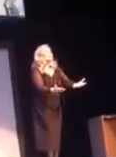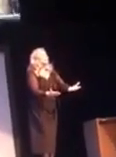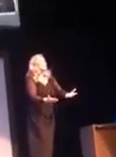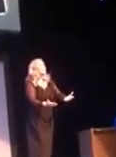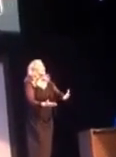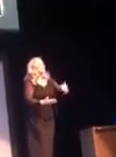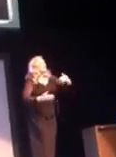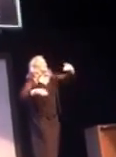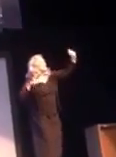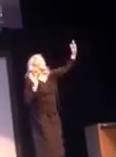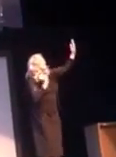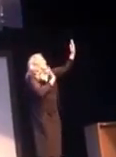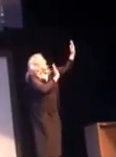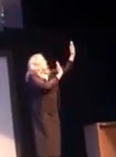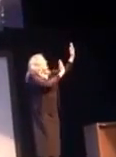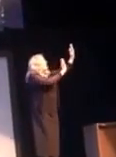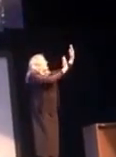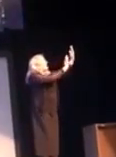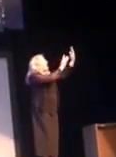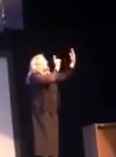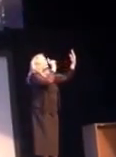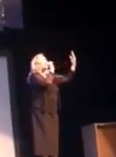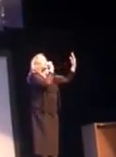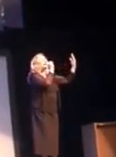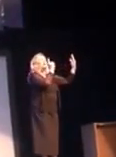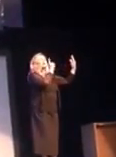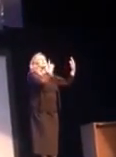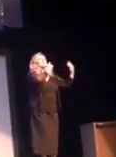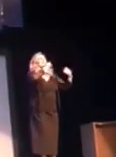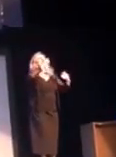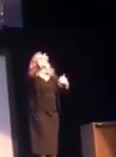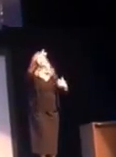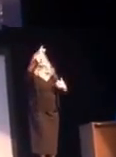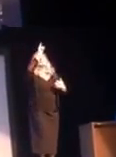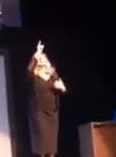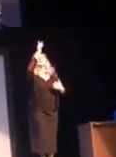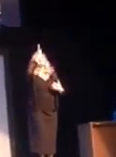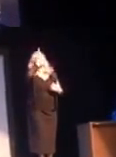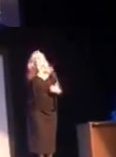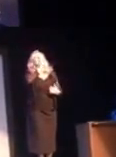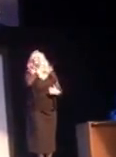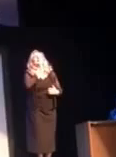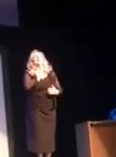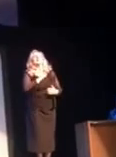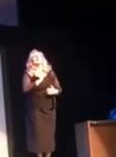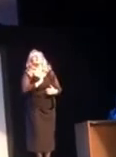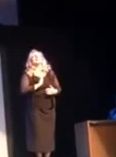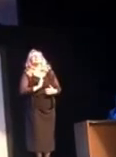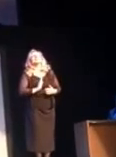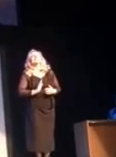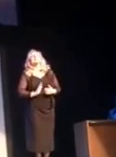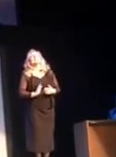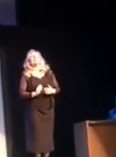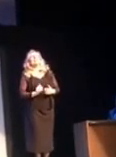before the eyes of God.